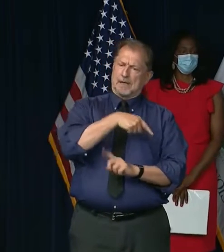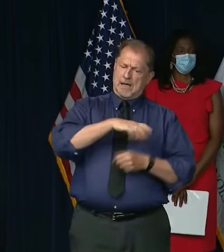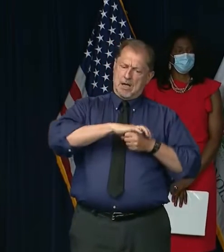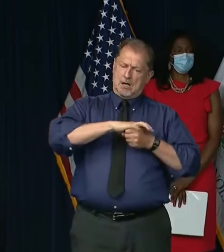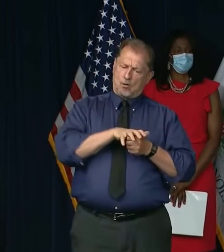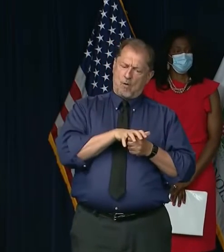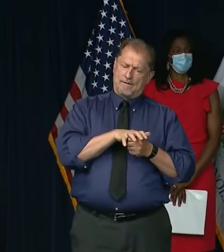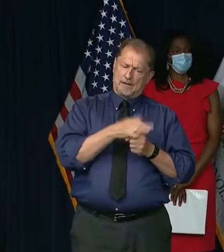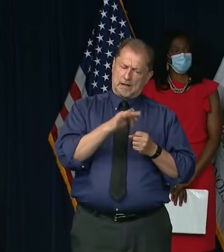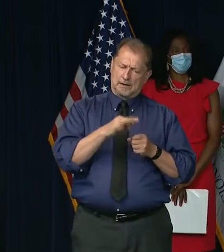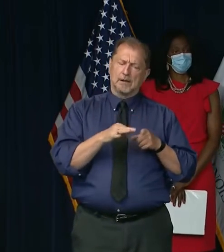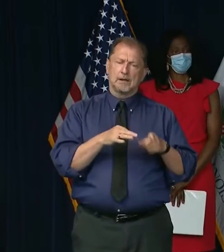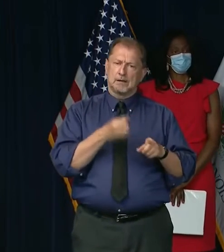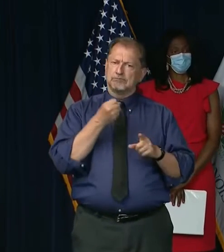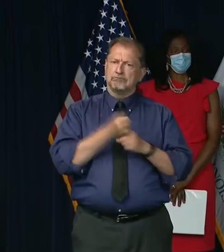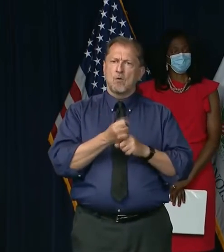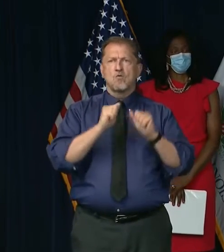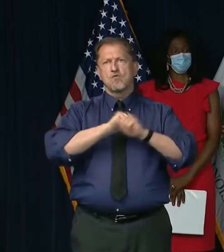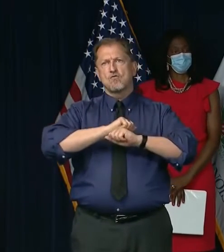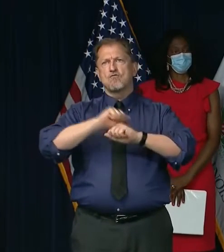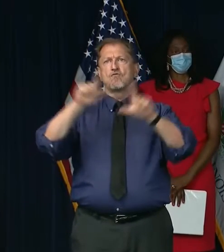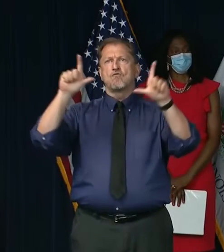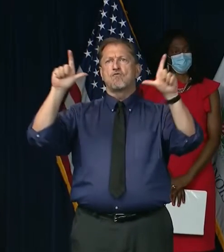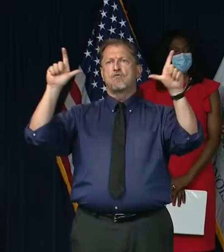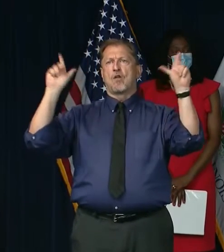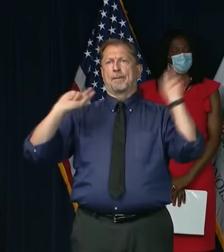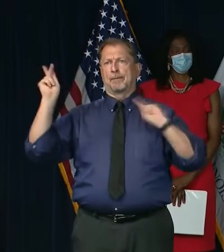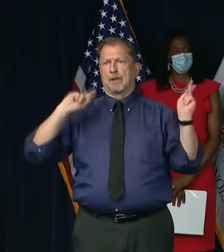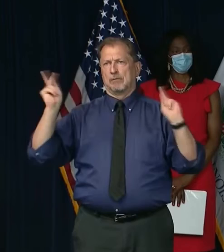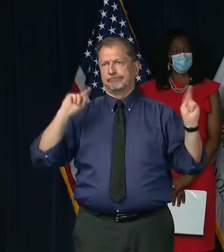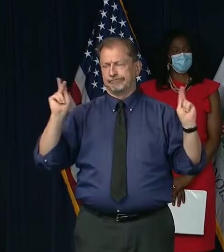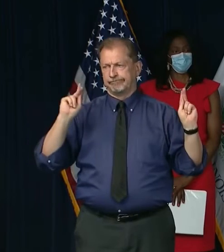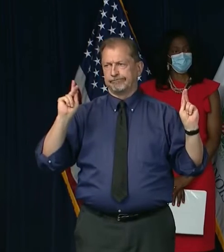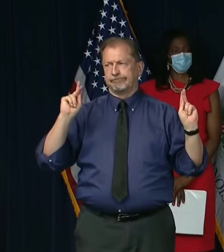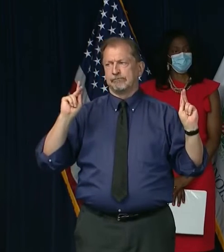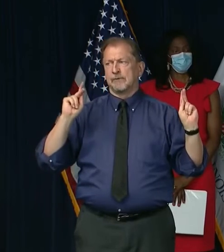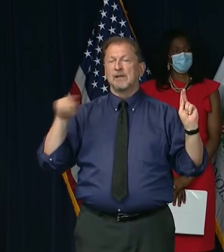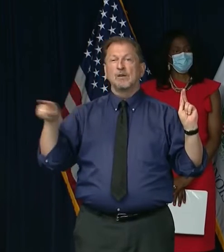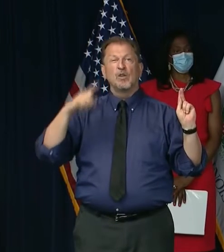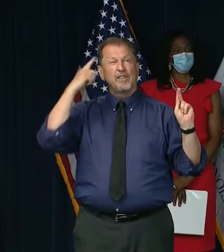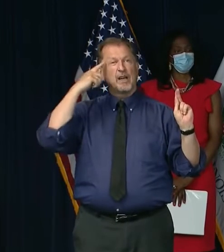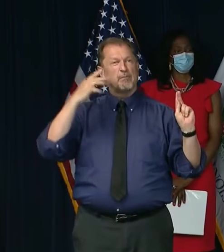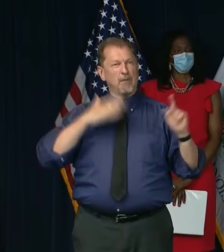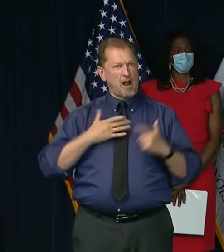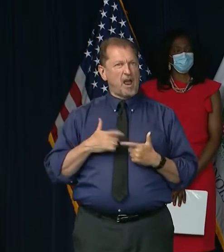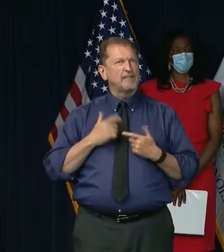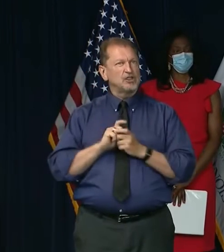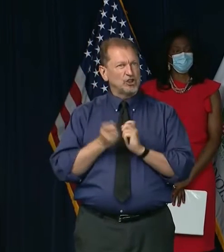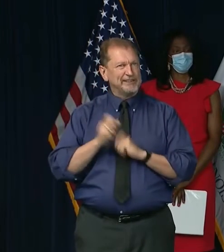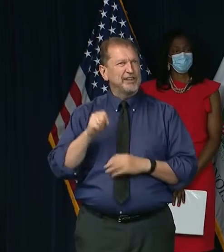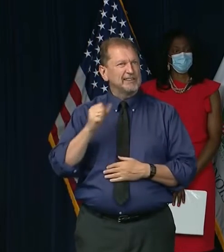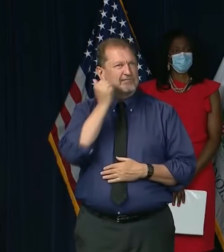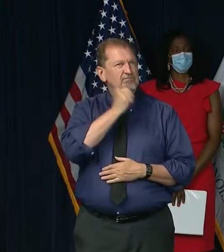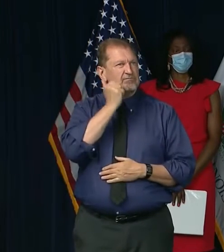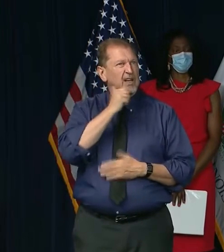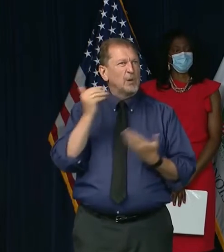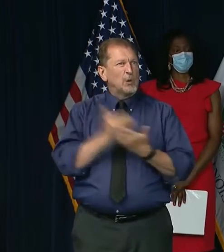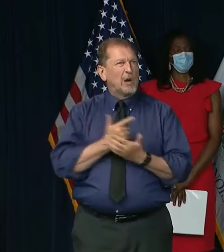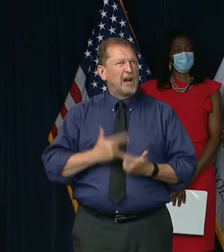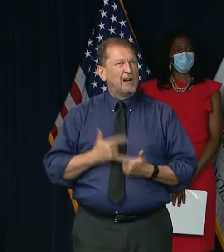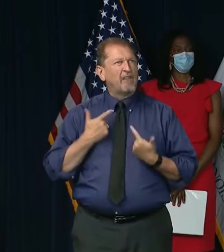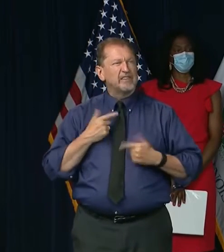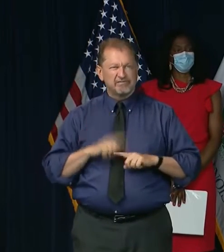has affected everyone. And if you think about your everyday life and how it might change,